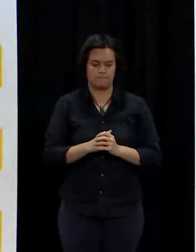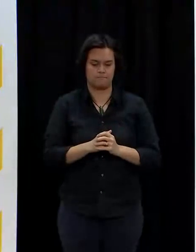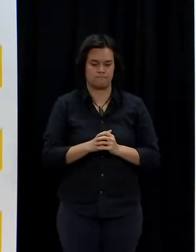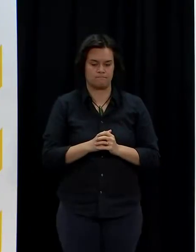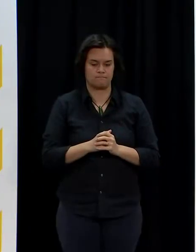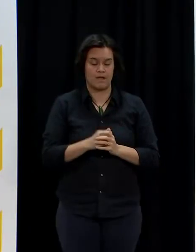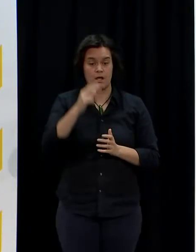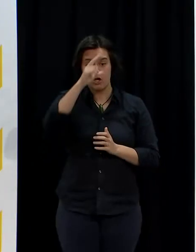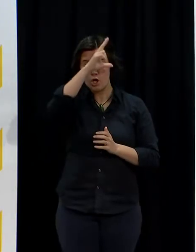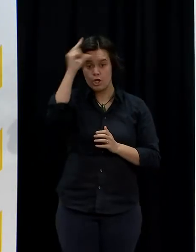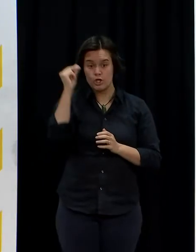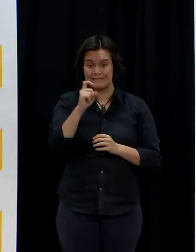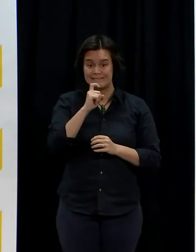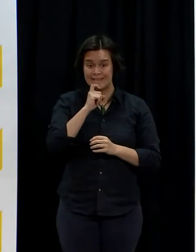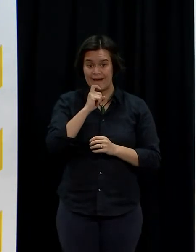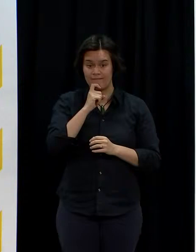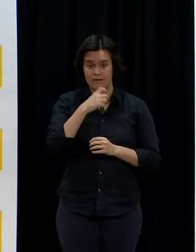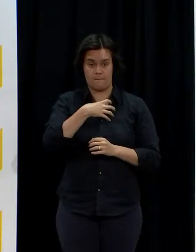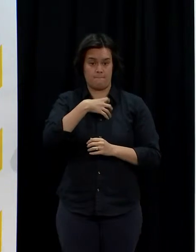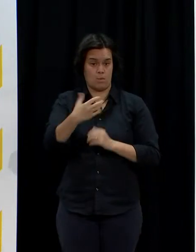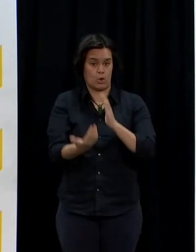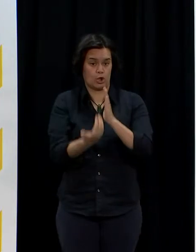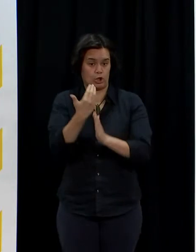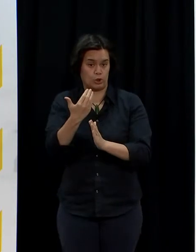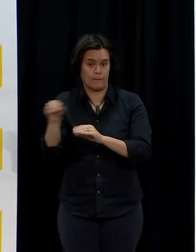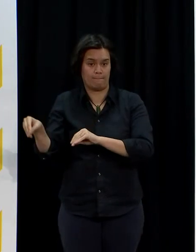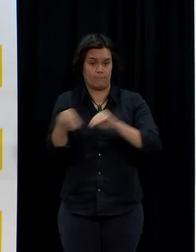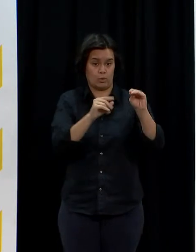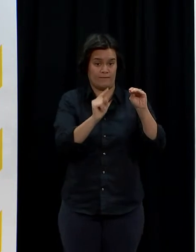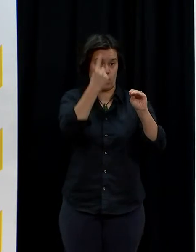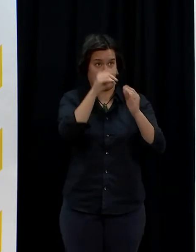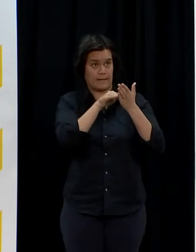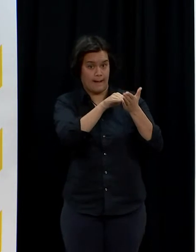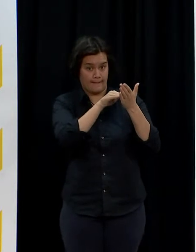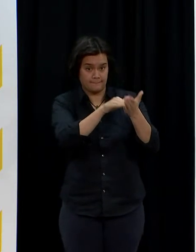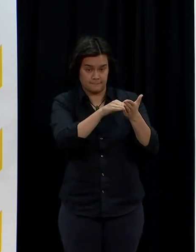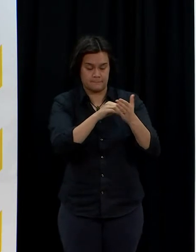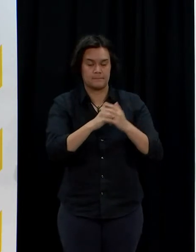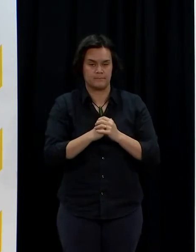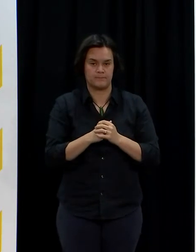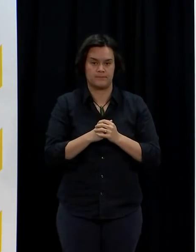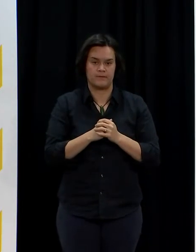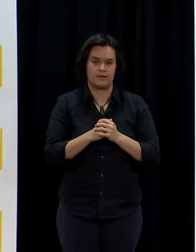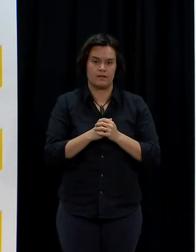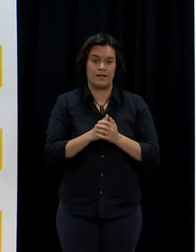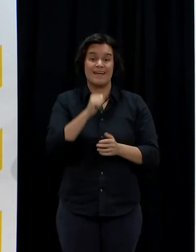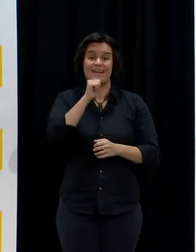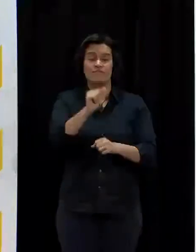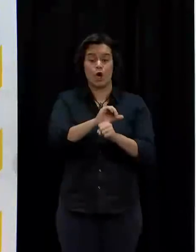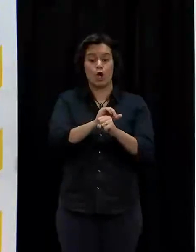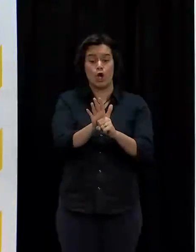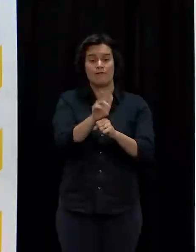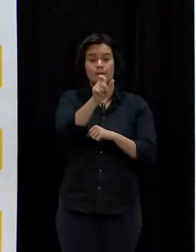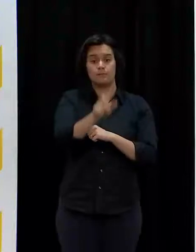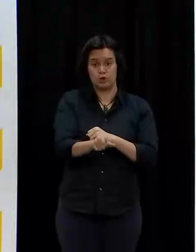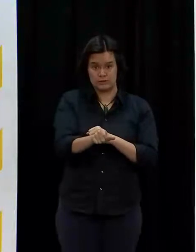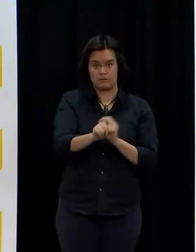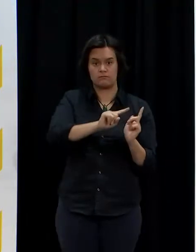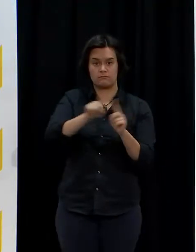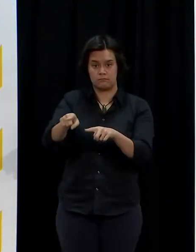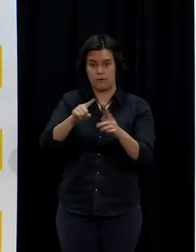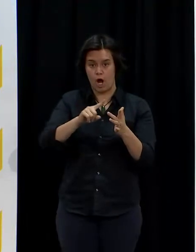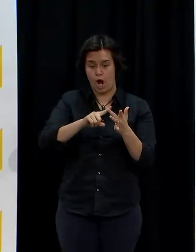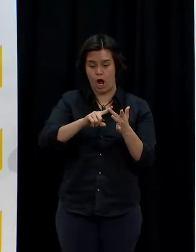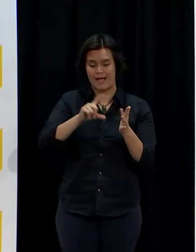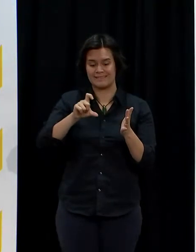who have been brought in to the Auckland region. When you have COVID positive patients in the intensive care